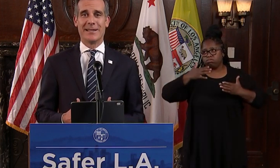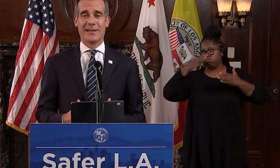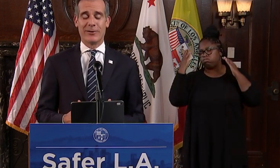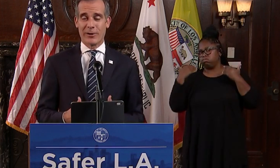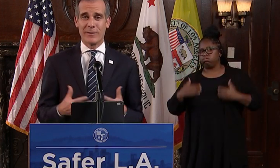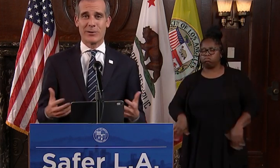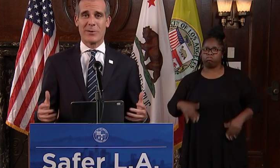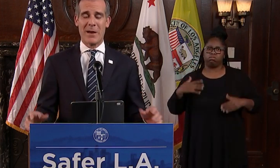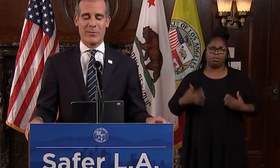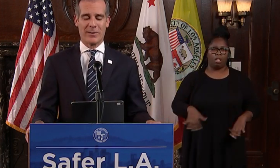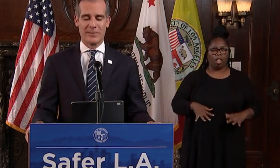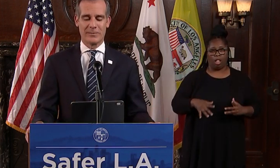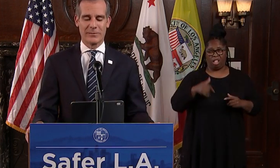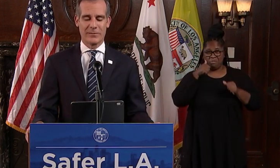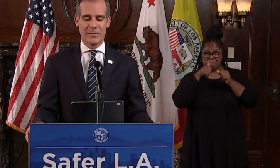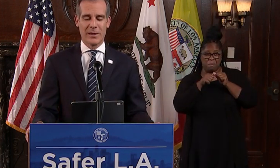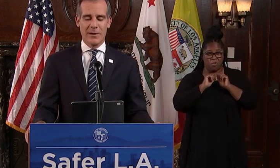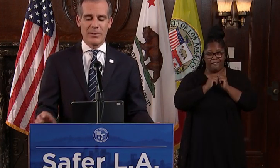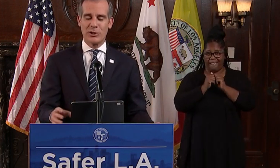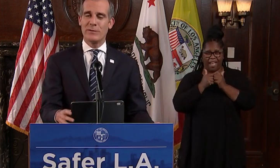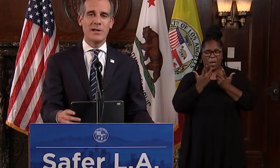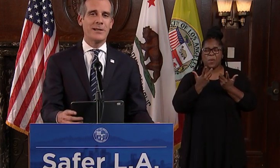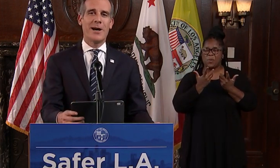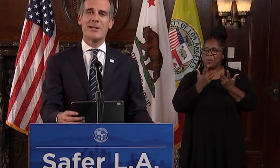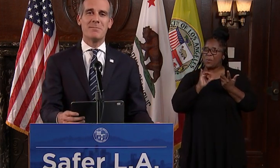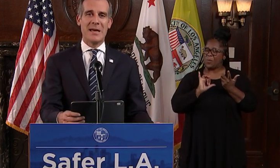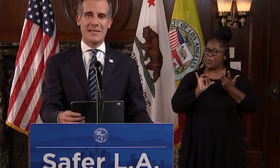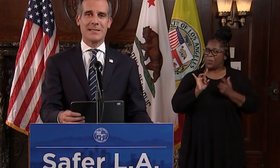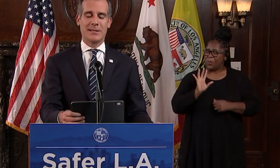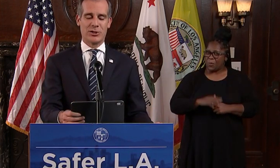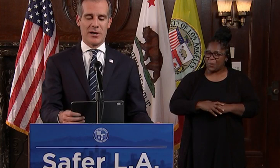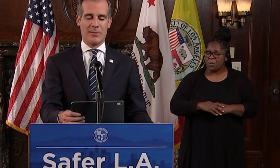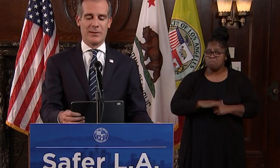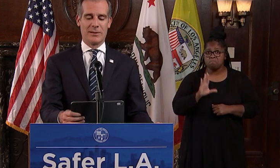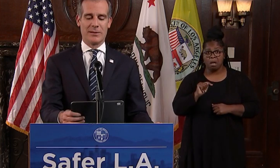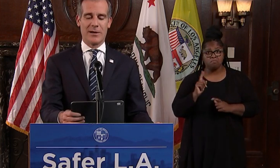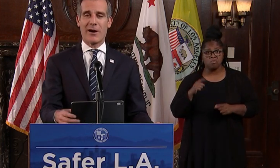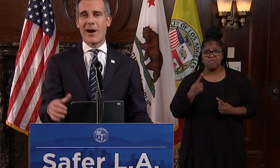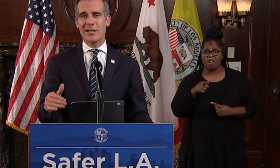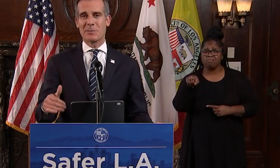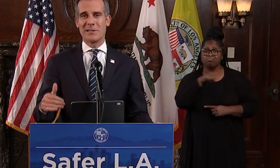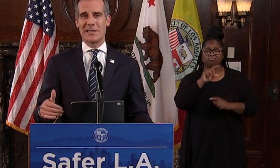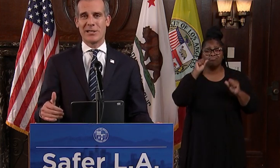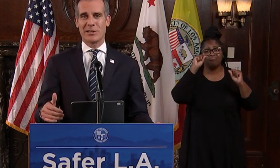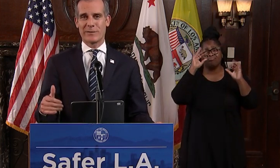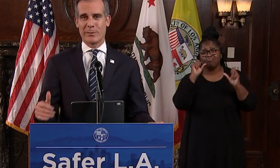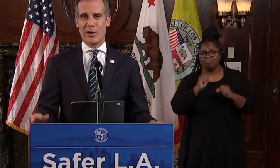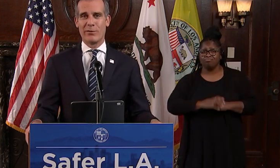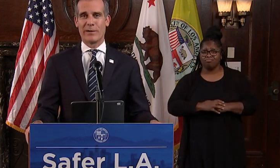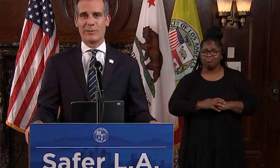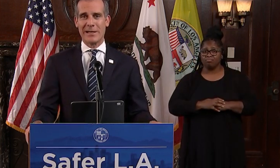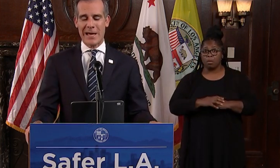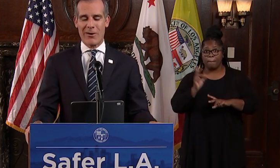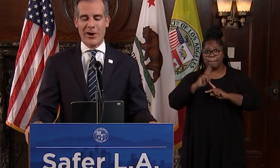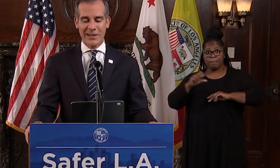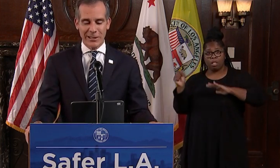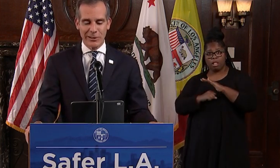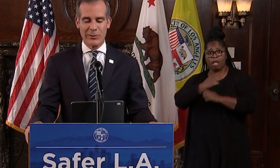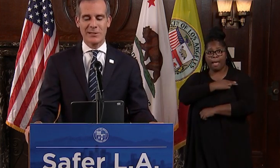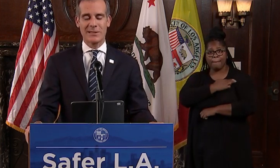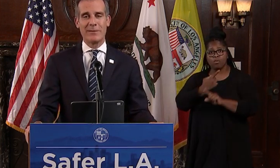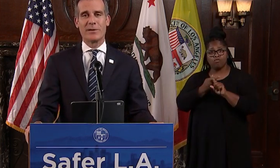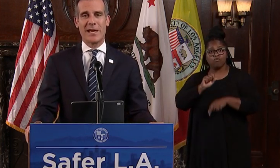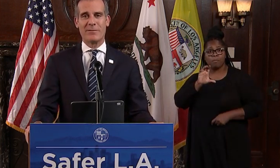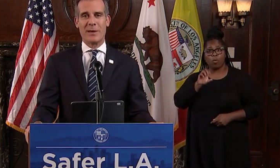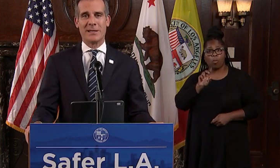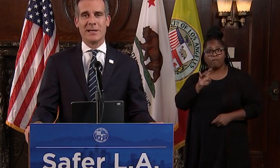contain or even to remember, but you've done an amazing job. Our hospitalizations from COVID right now are at the